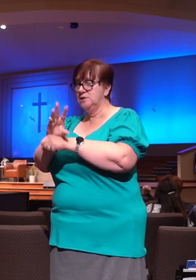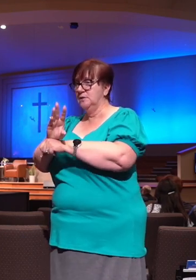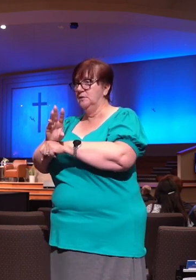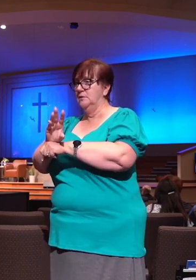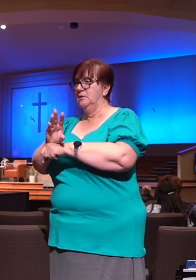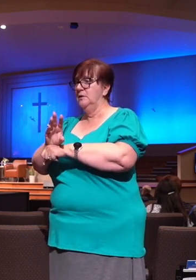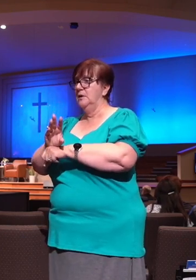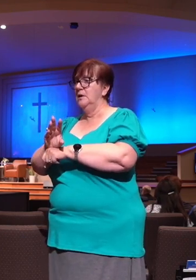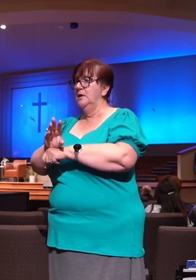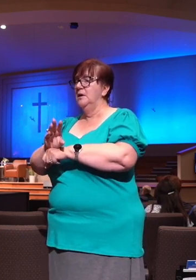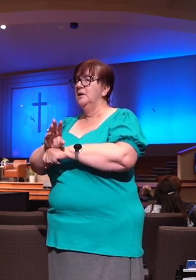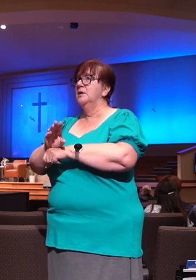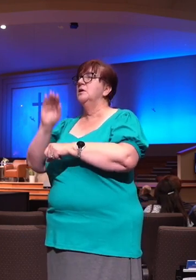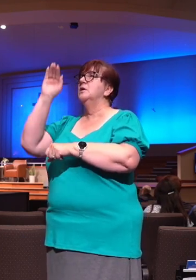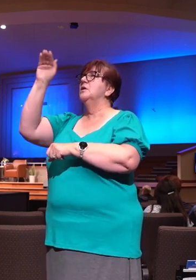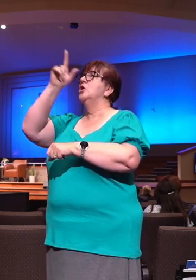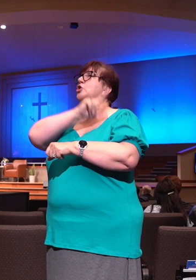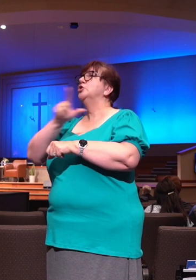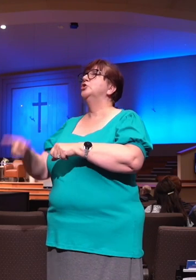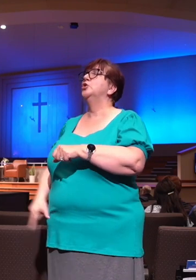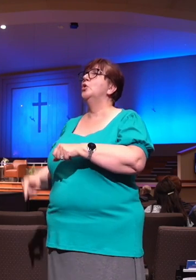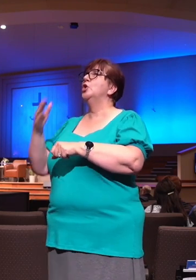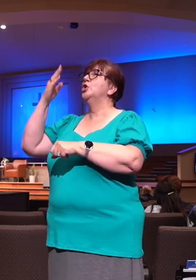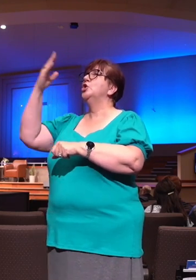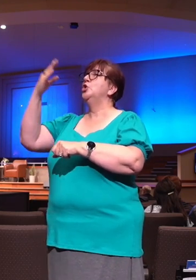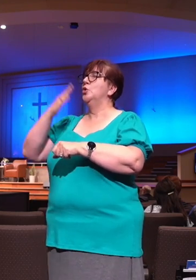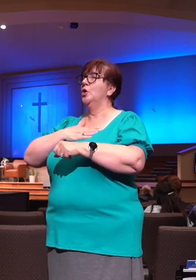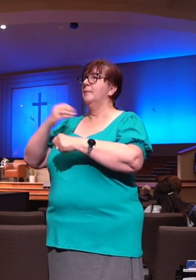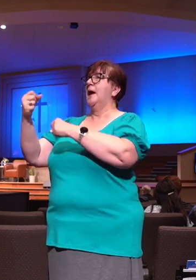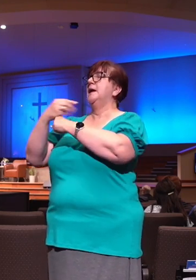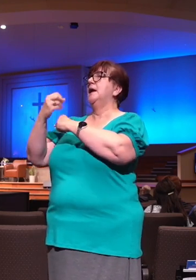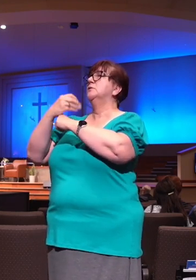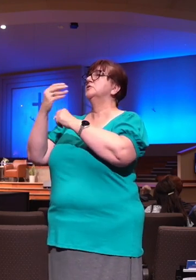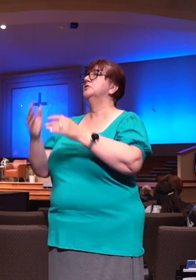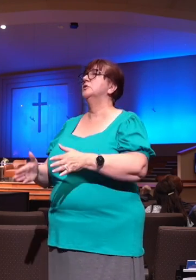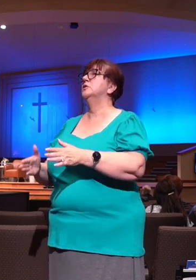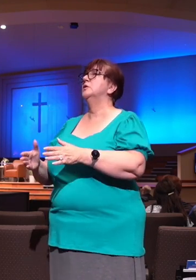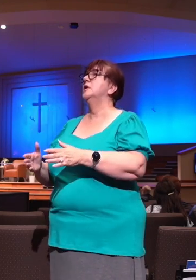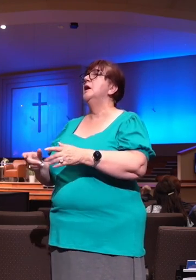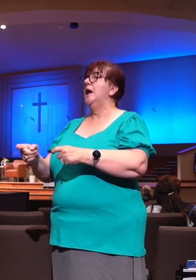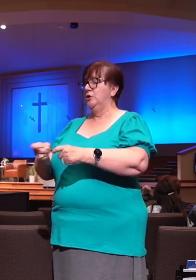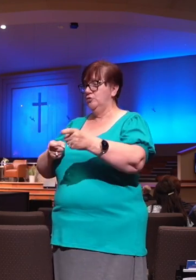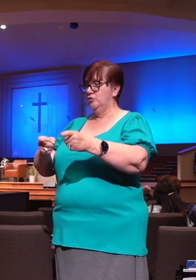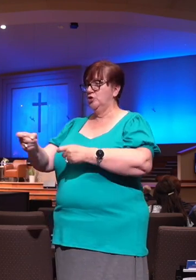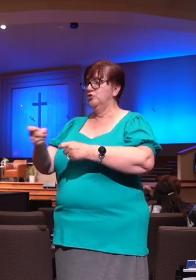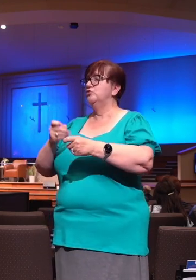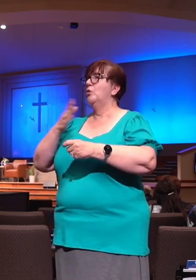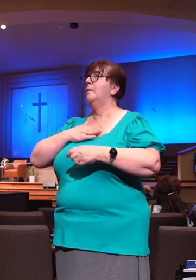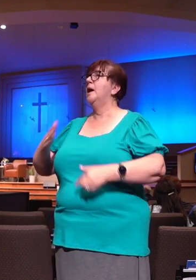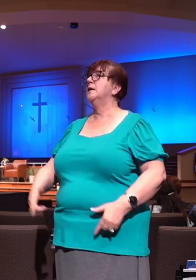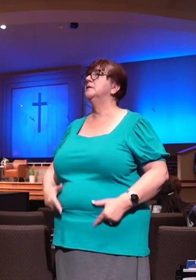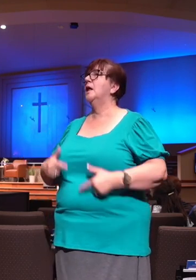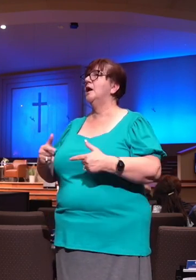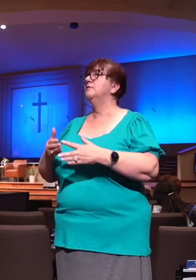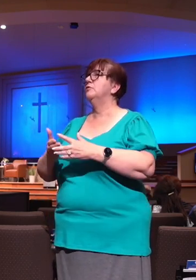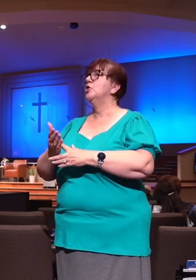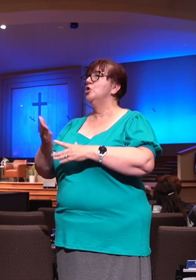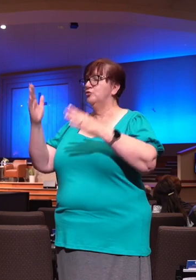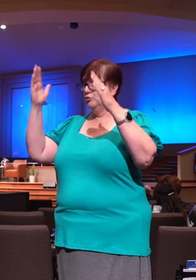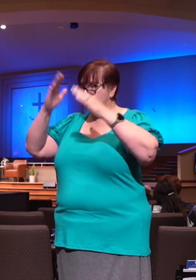counsel and also instruct me in the night seasons. Not only that, we find comfort. We find comfort. I